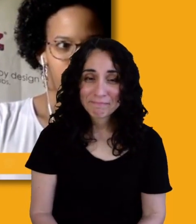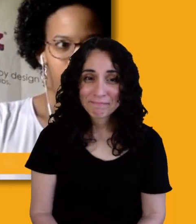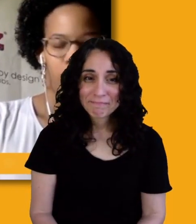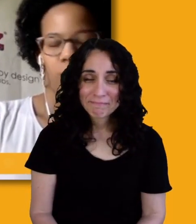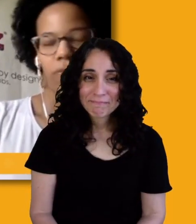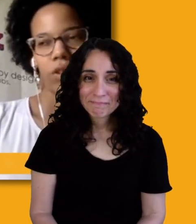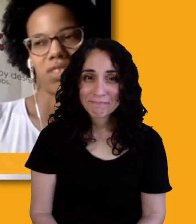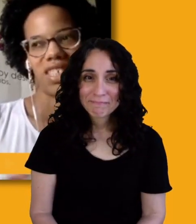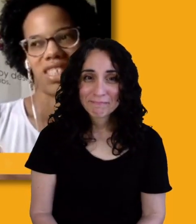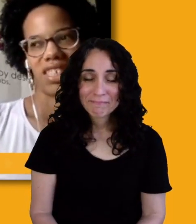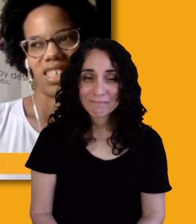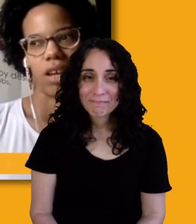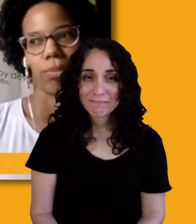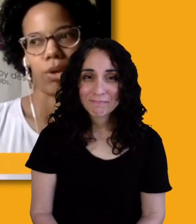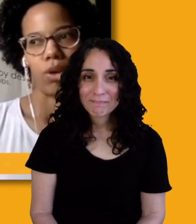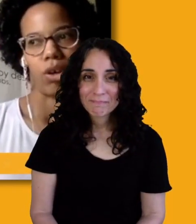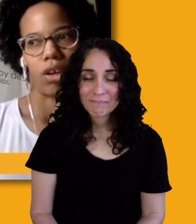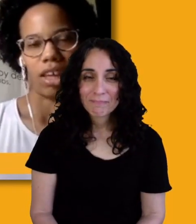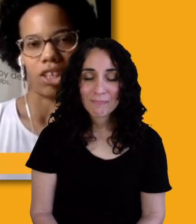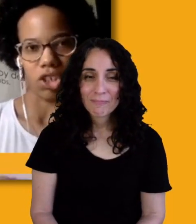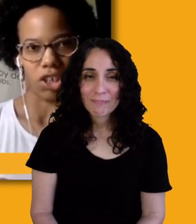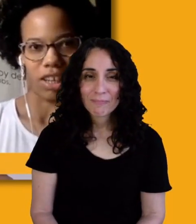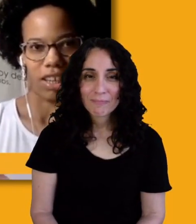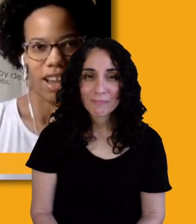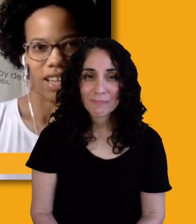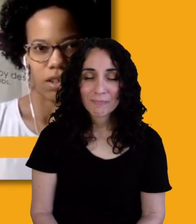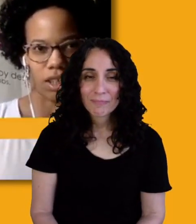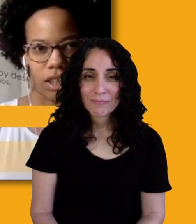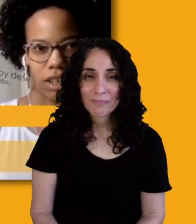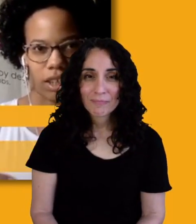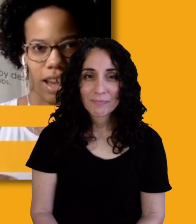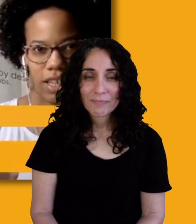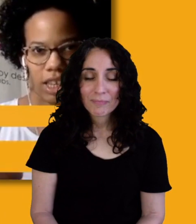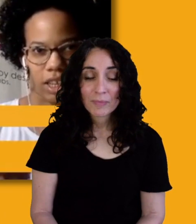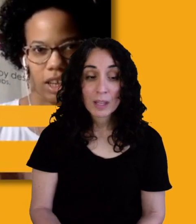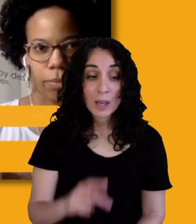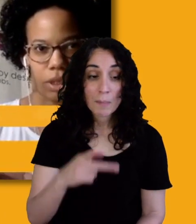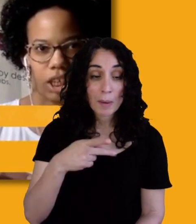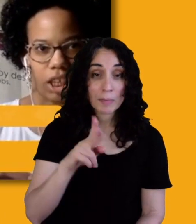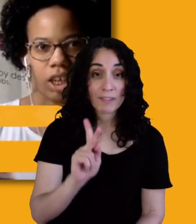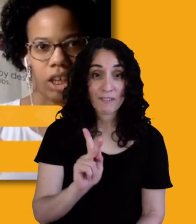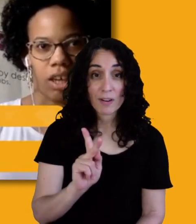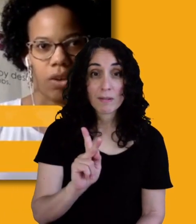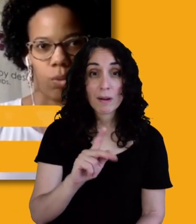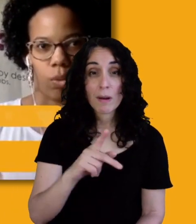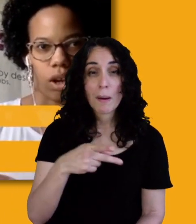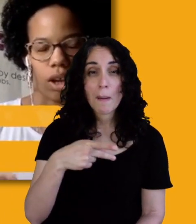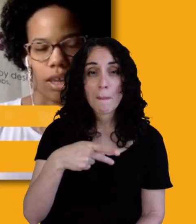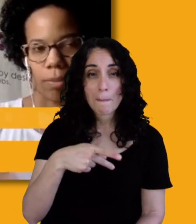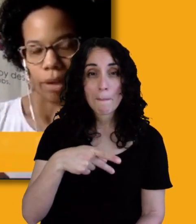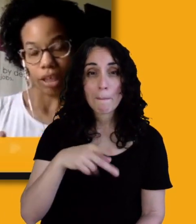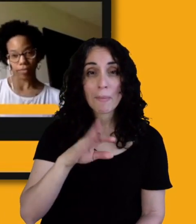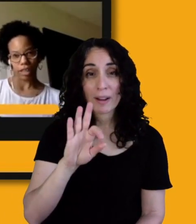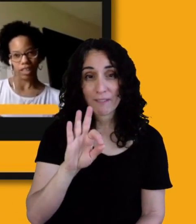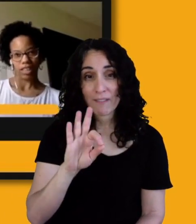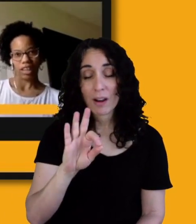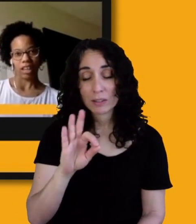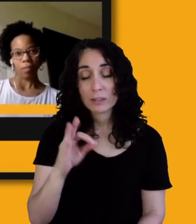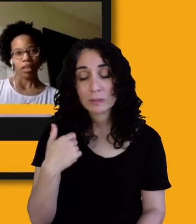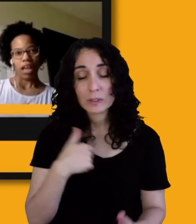and we've used this example internally as a, as a company in pumpkin funds. Like if